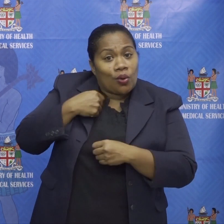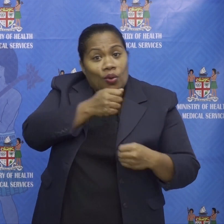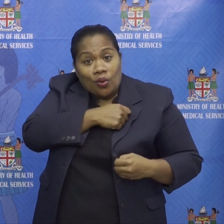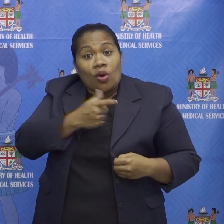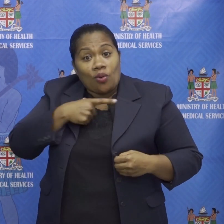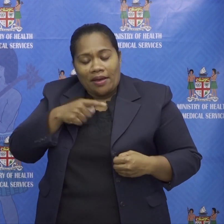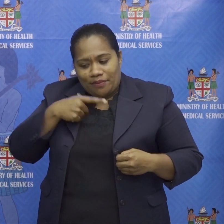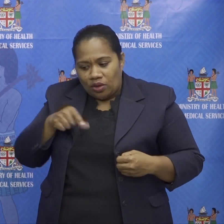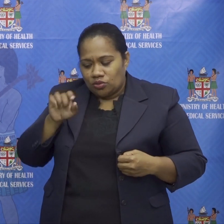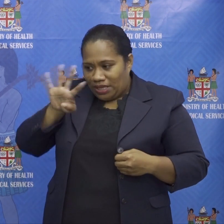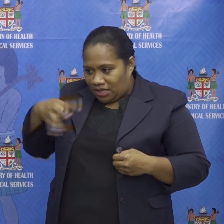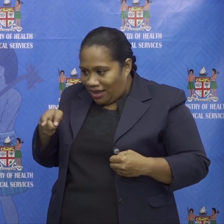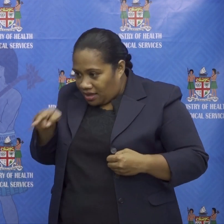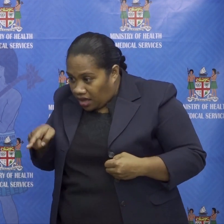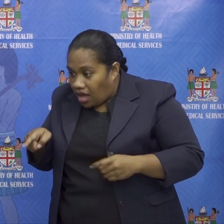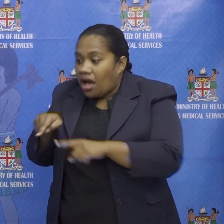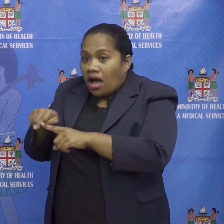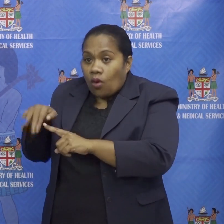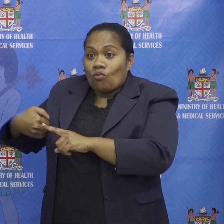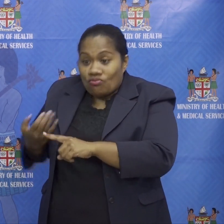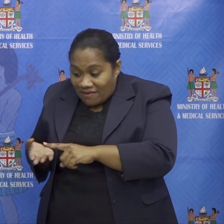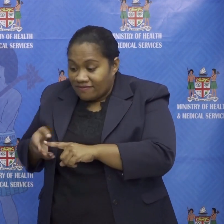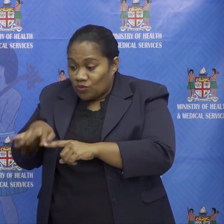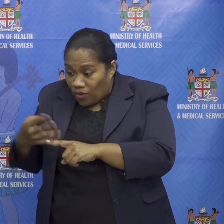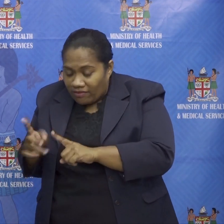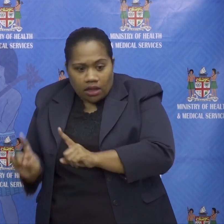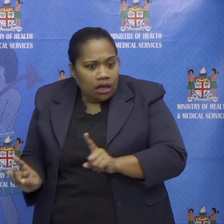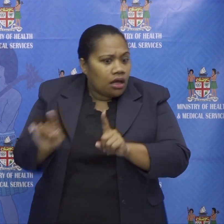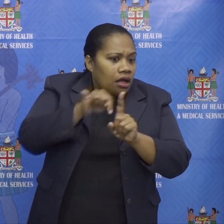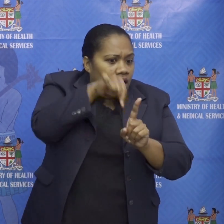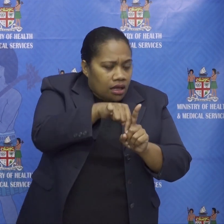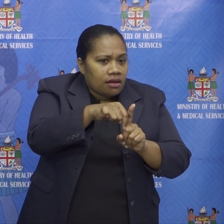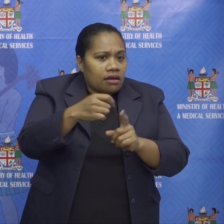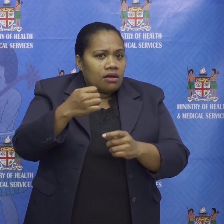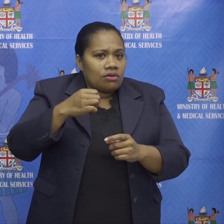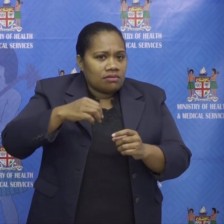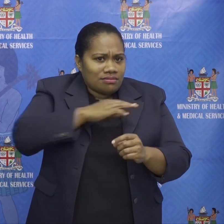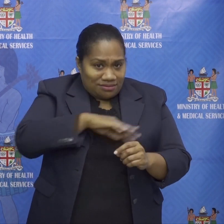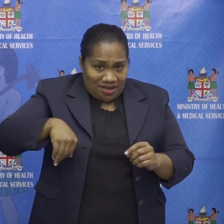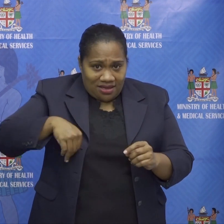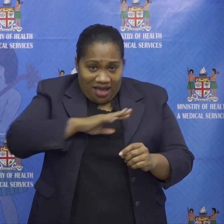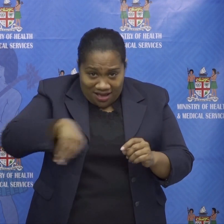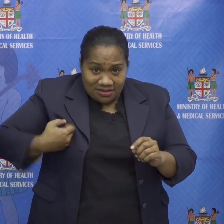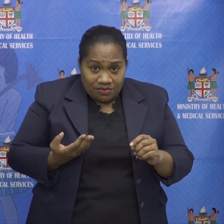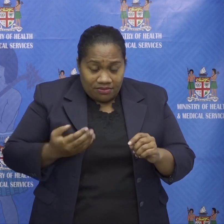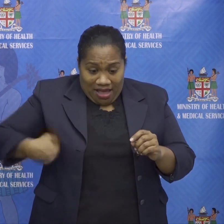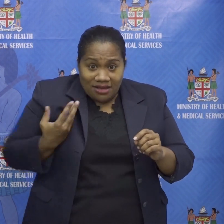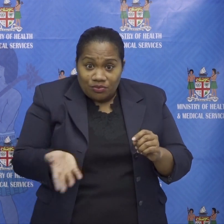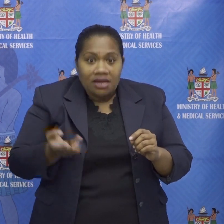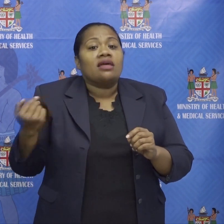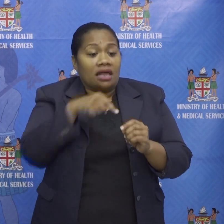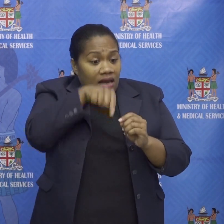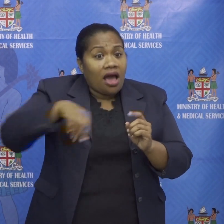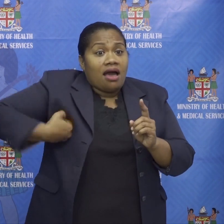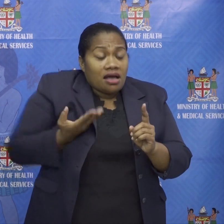the wife to that soldier then we link that soldier to that contact and this is why i'm trying to tell you today the